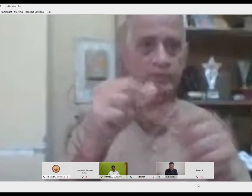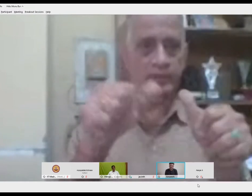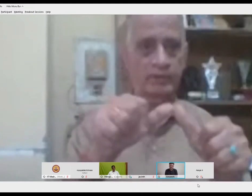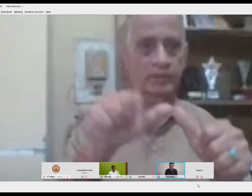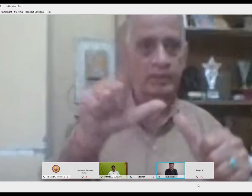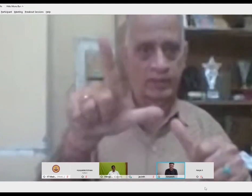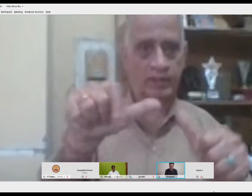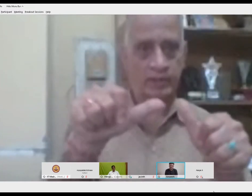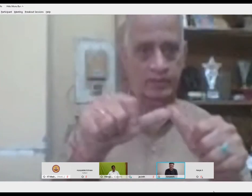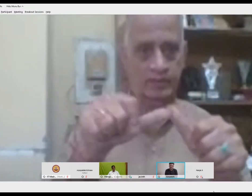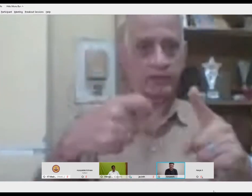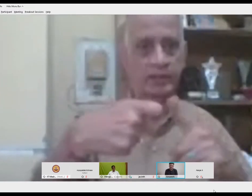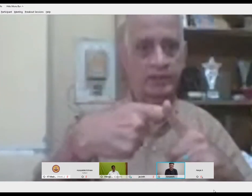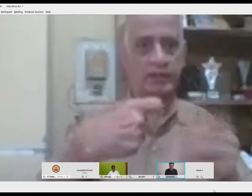Gopalakrishnan